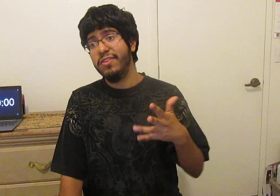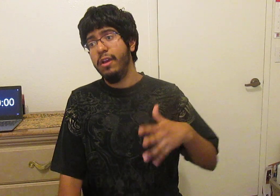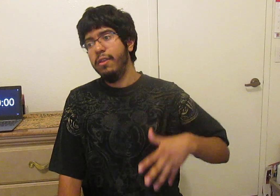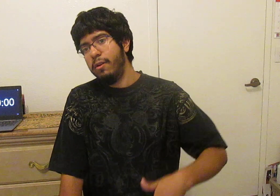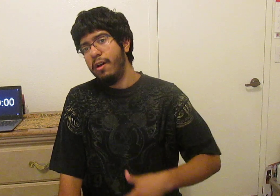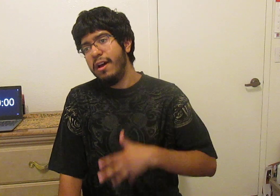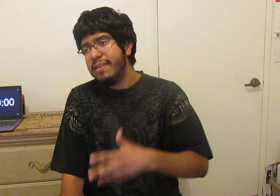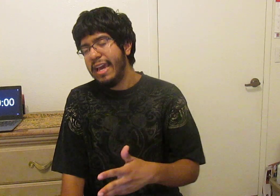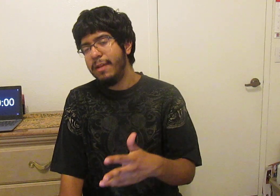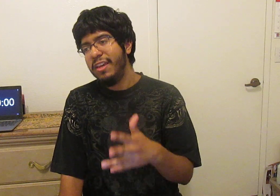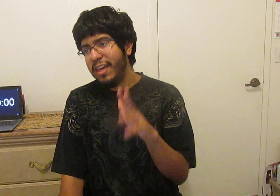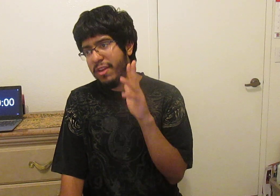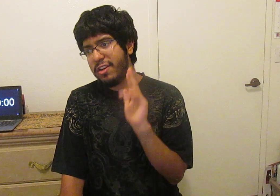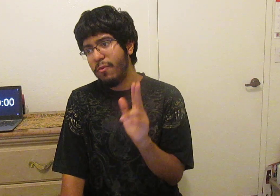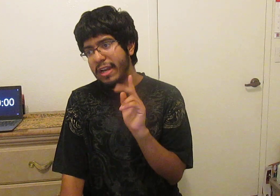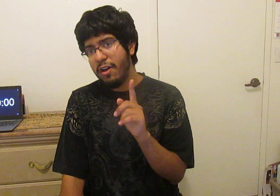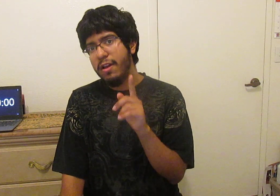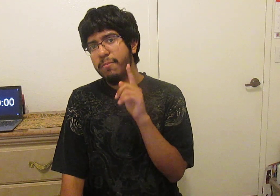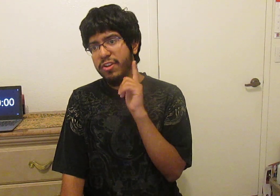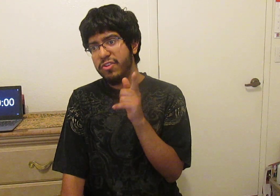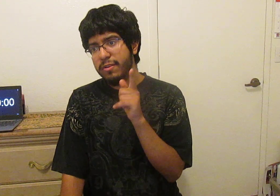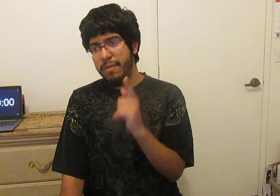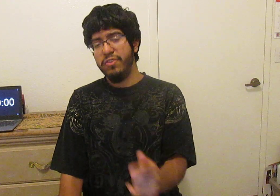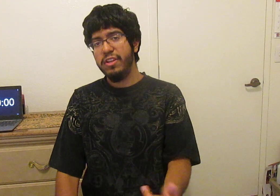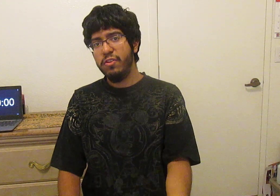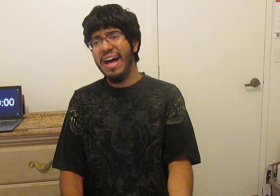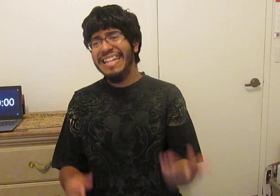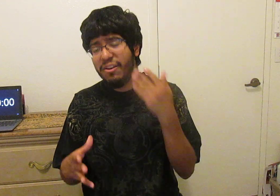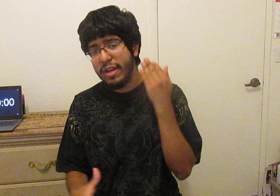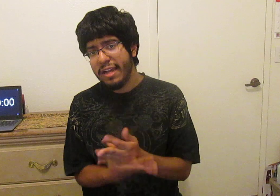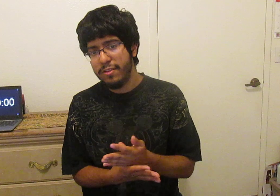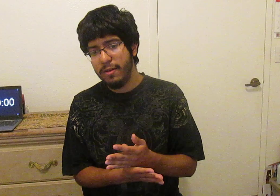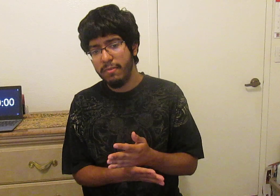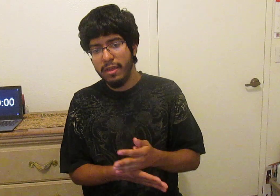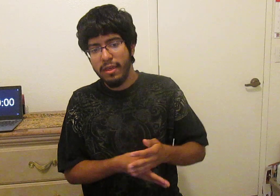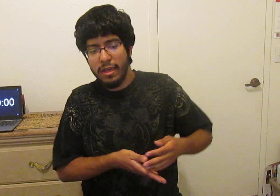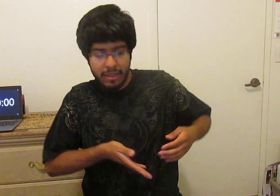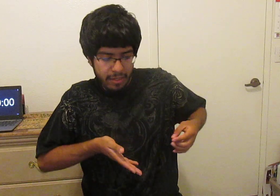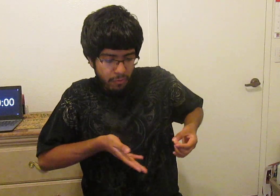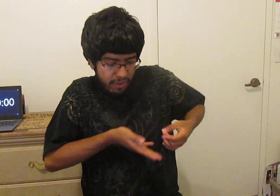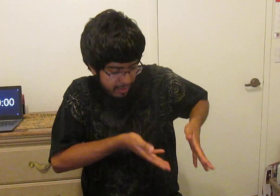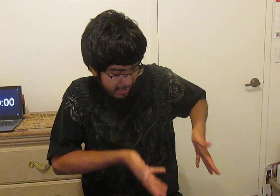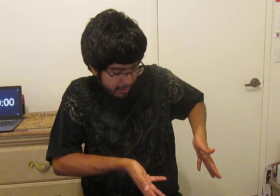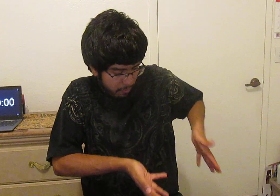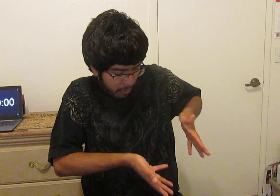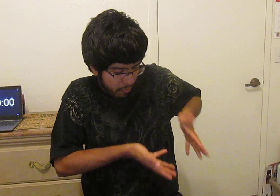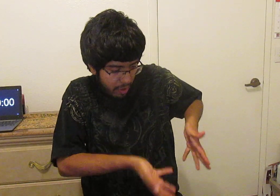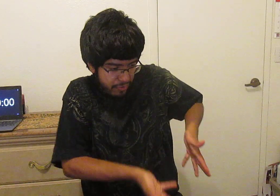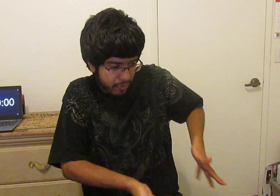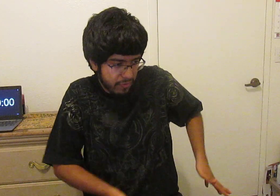they're not on the anime caveman channel right now just I'm just letting you know I did react to them and I will link where to watch those